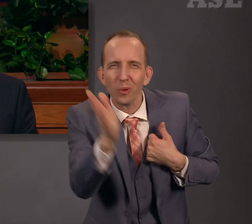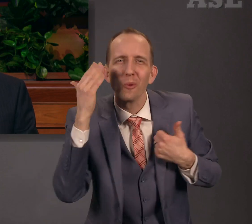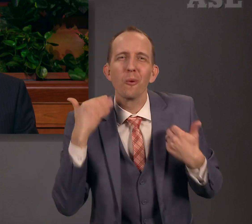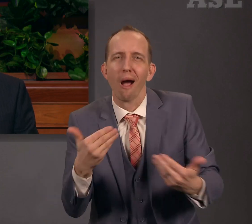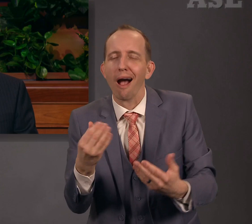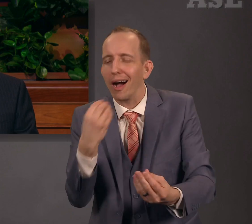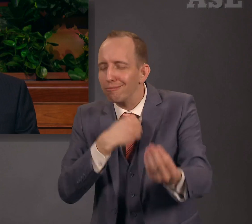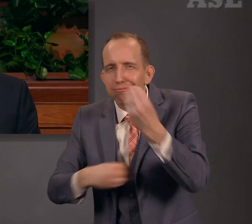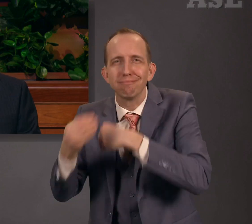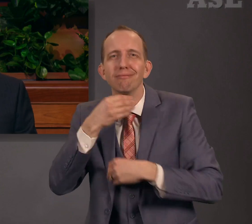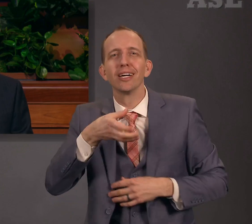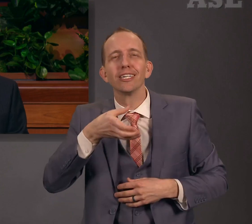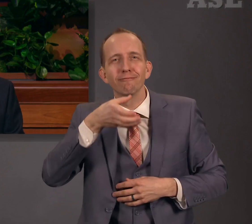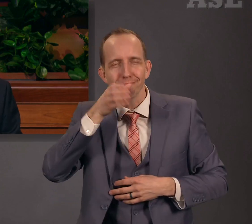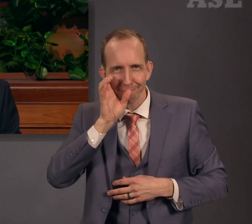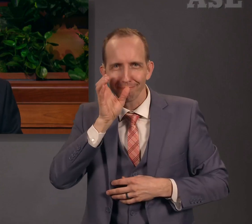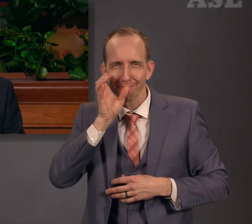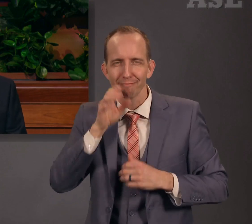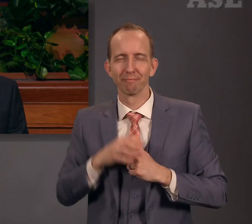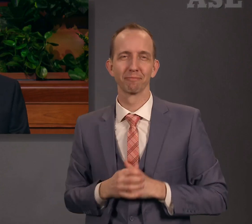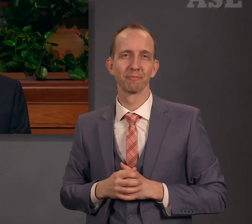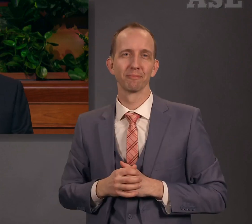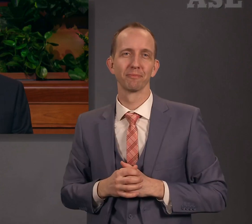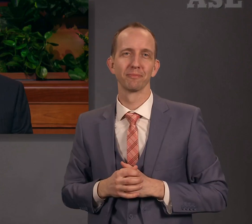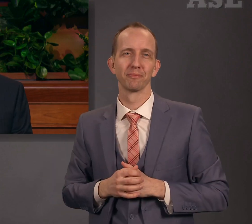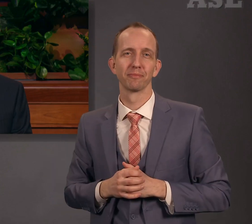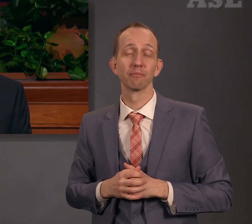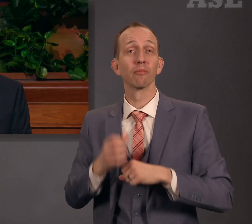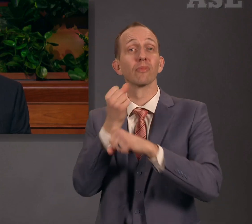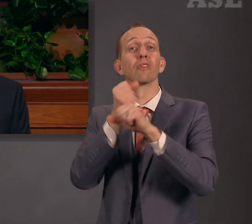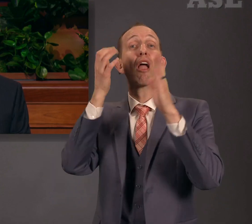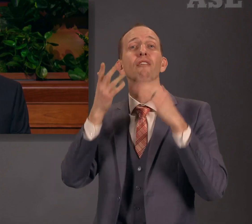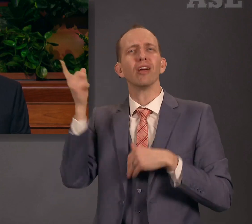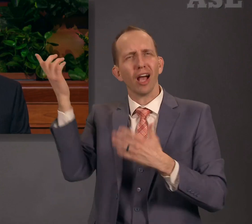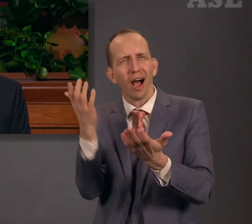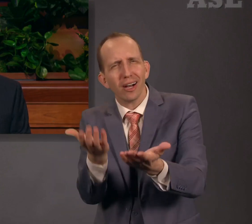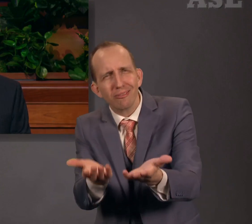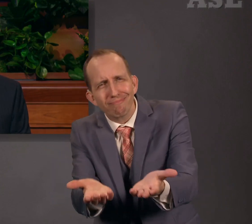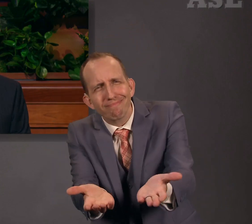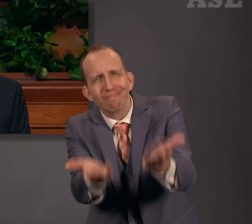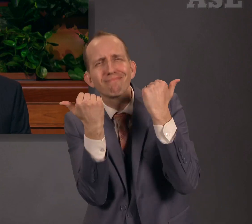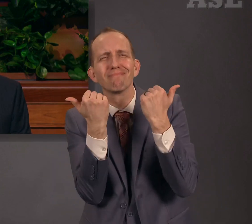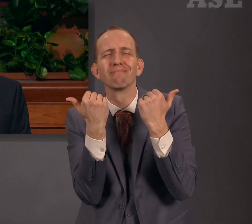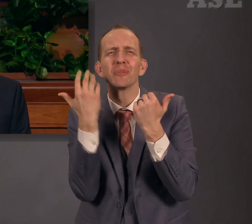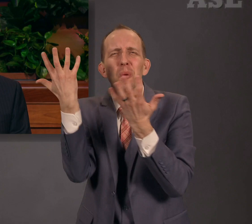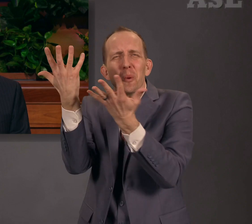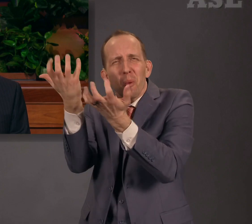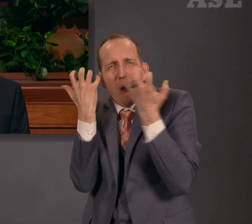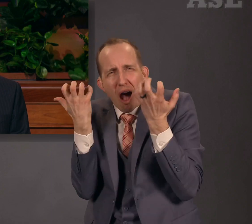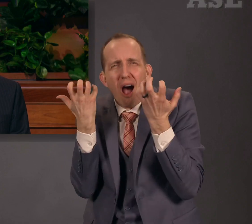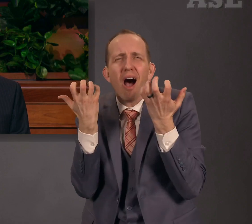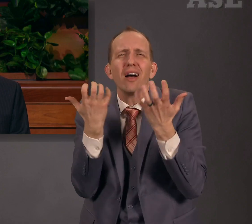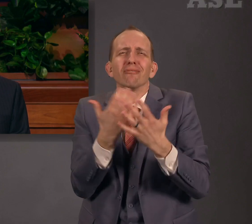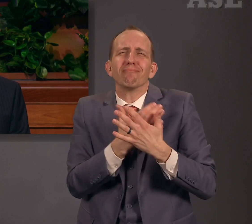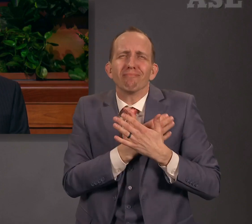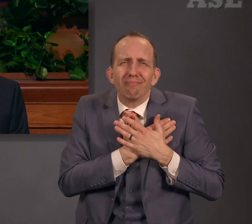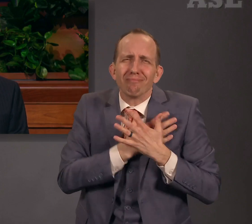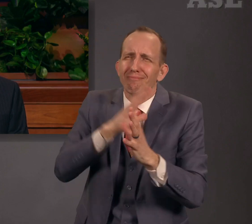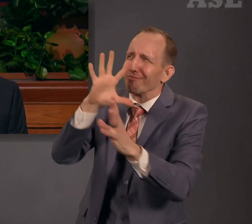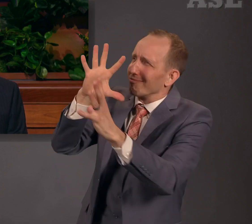I emphasize the absolute comprehensiveness of the Savior's plea. He yearns to bless with His grace